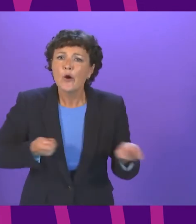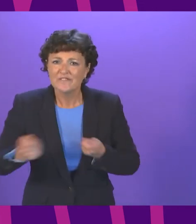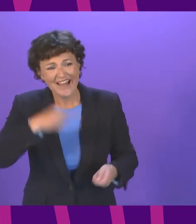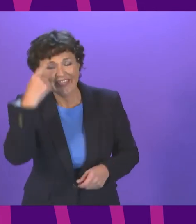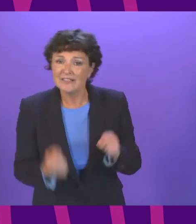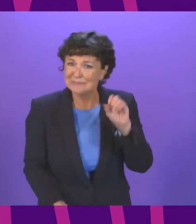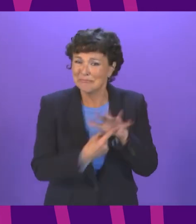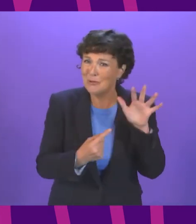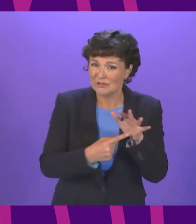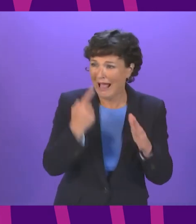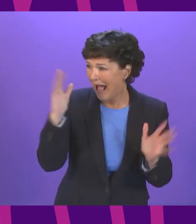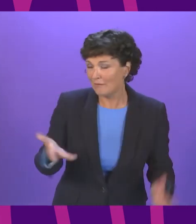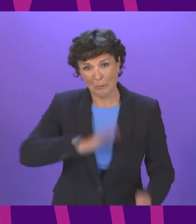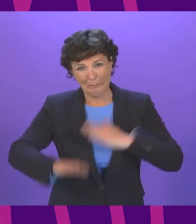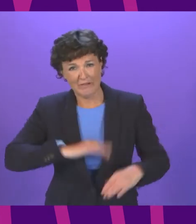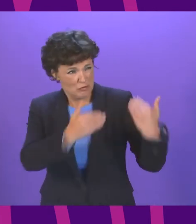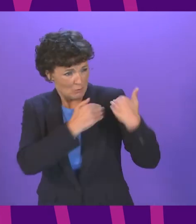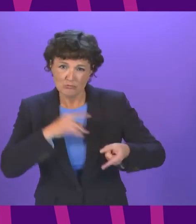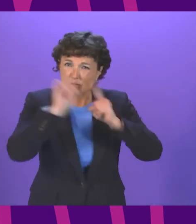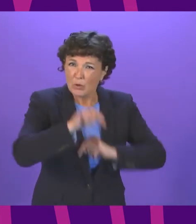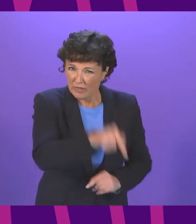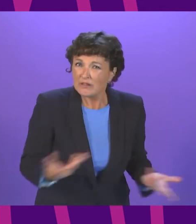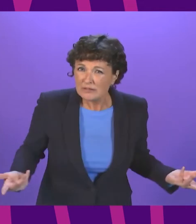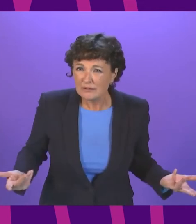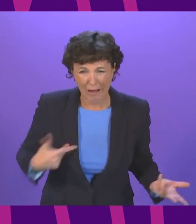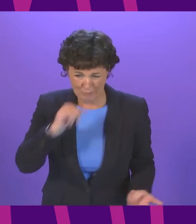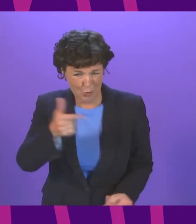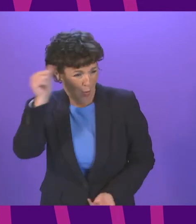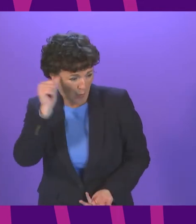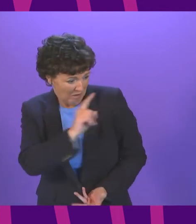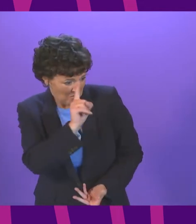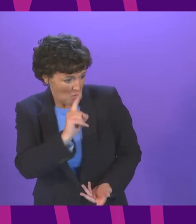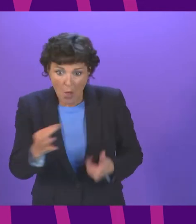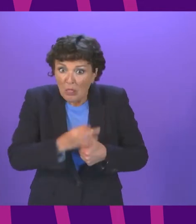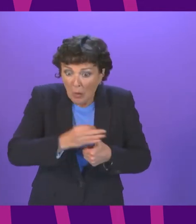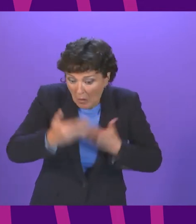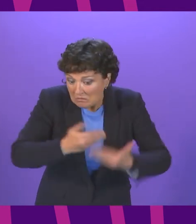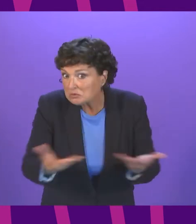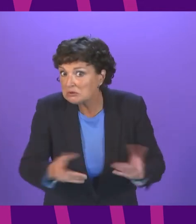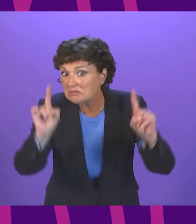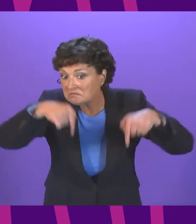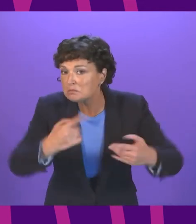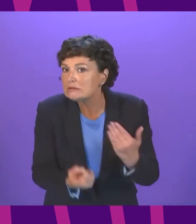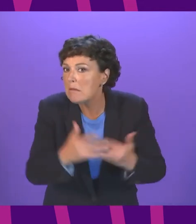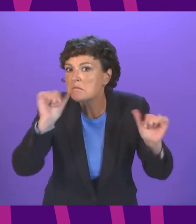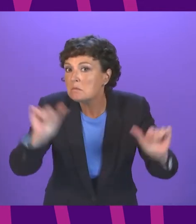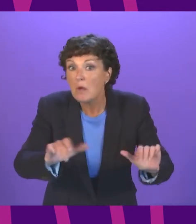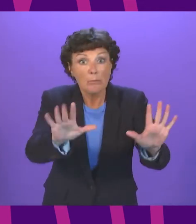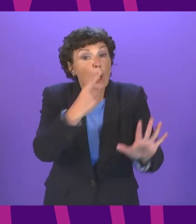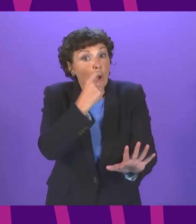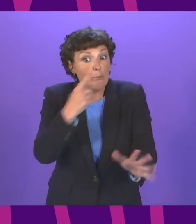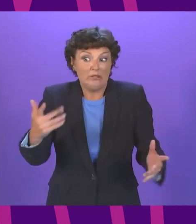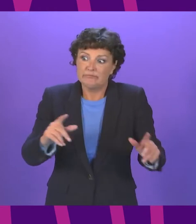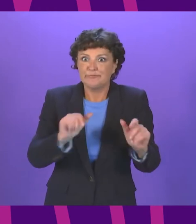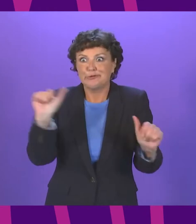particularly important that I behave responsibly in responding to this I'm not aware of the stage of the court case today but it may well be